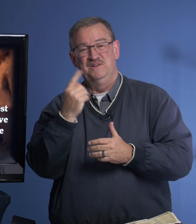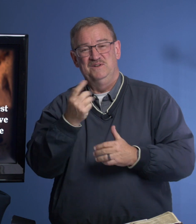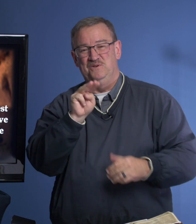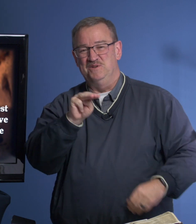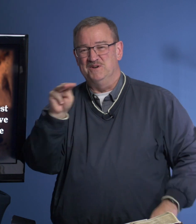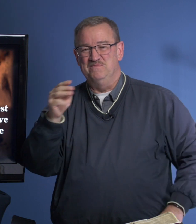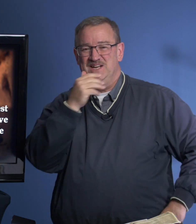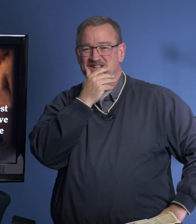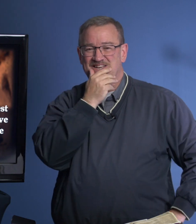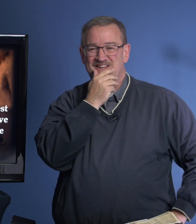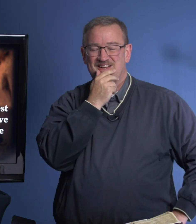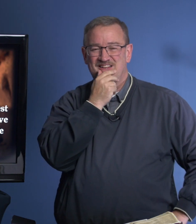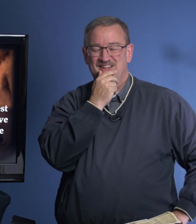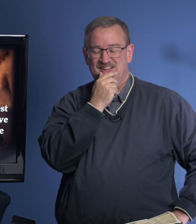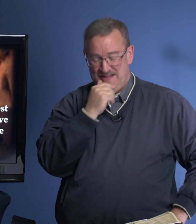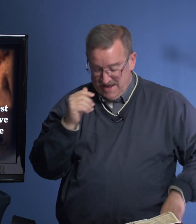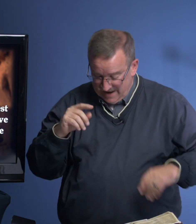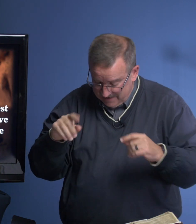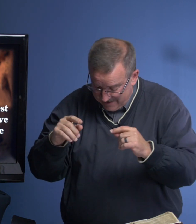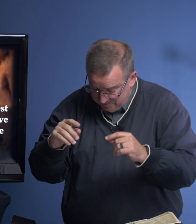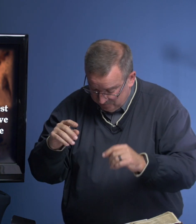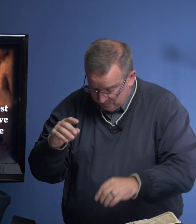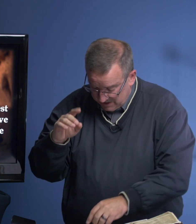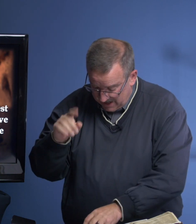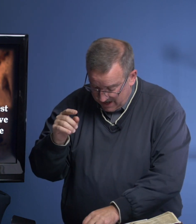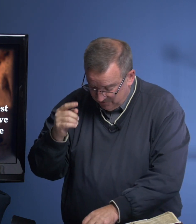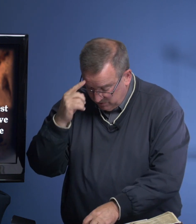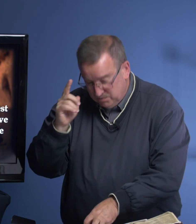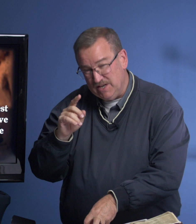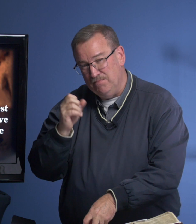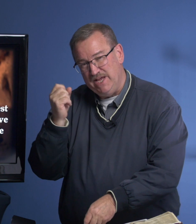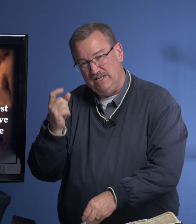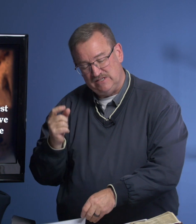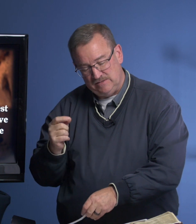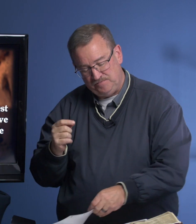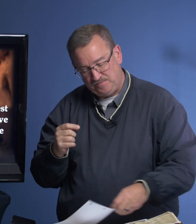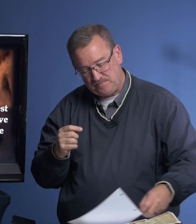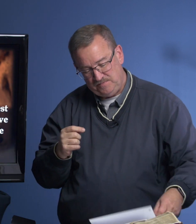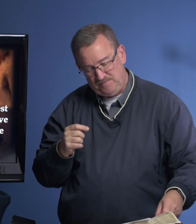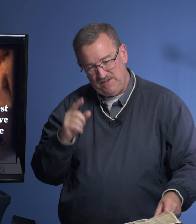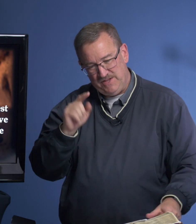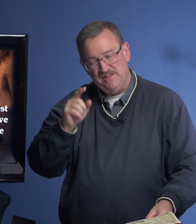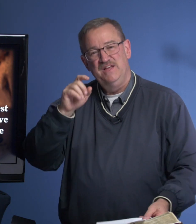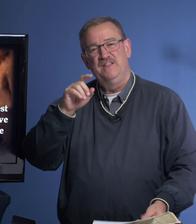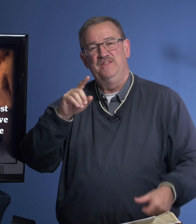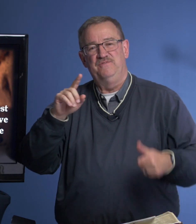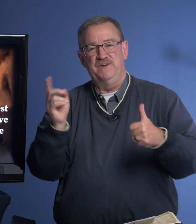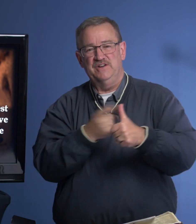Only Mary Magdalene. And I have always been amazed that the very